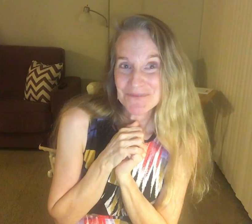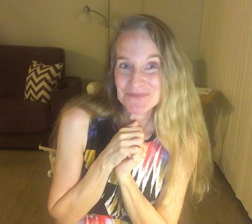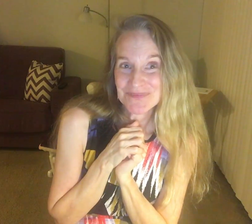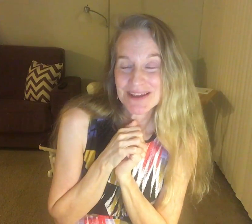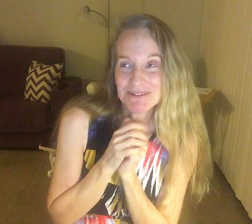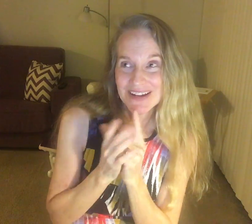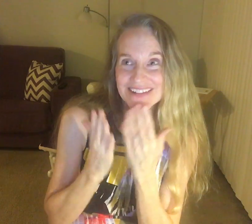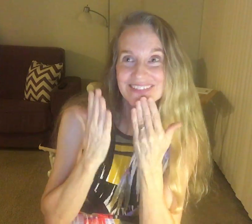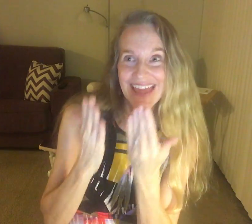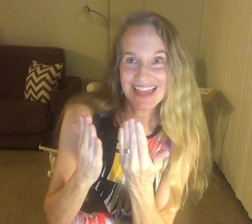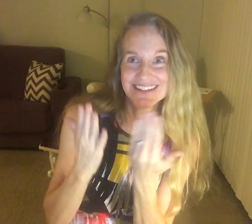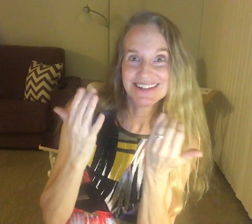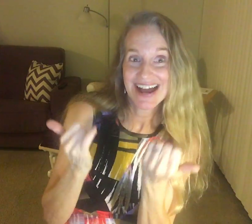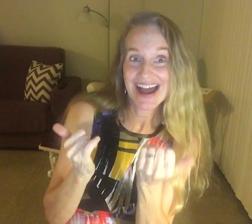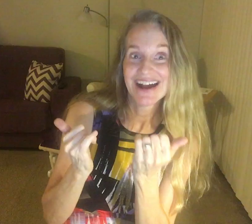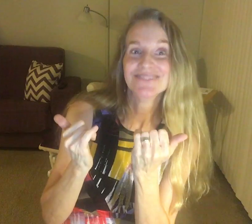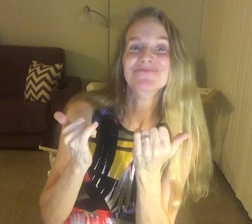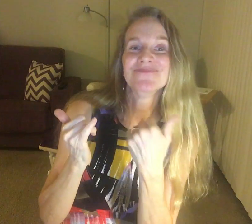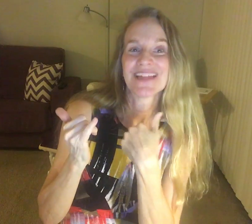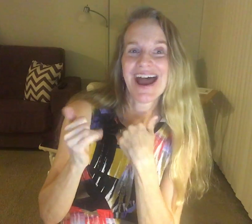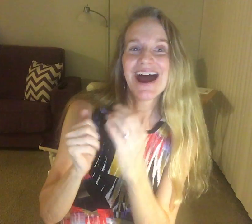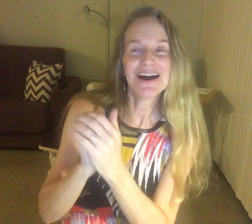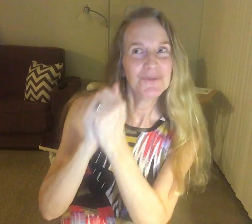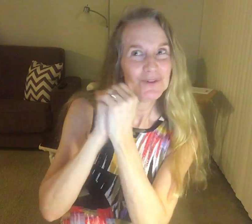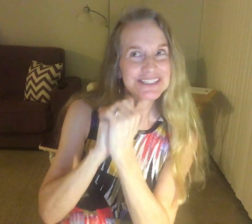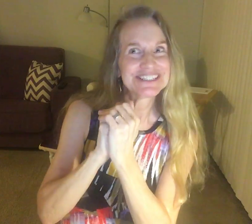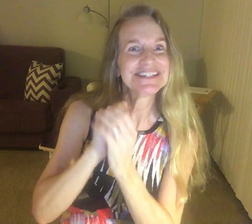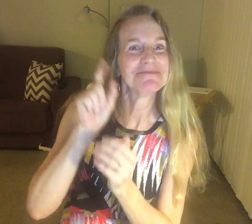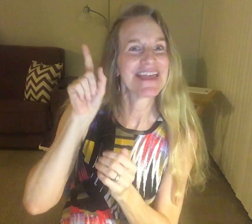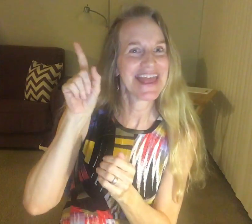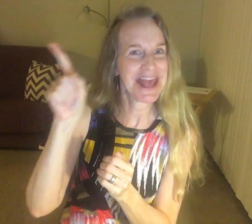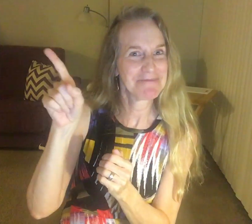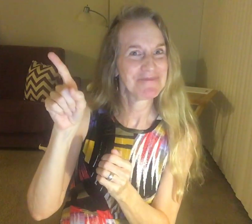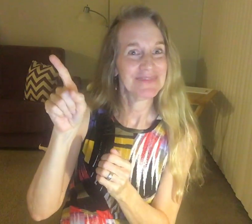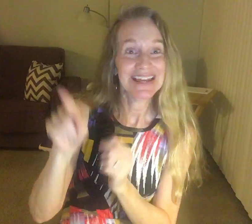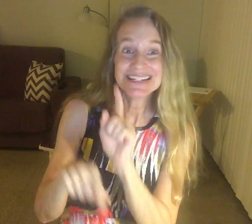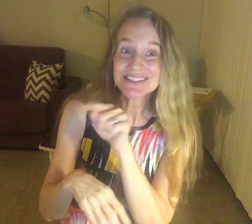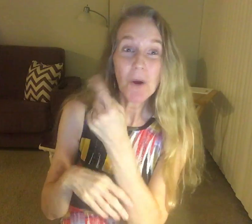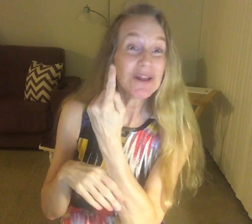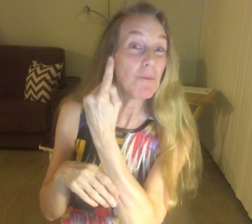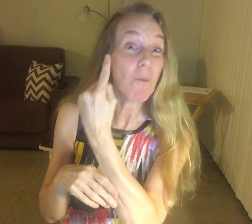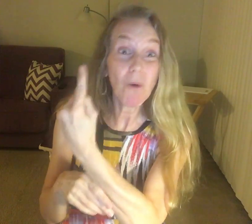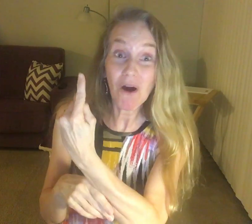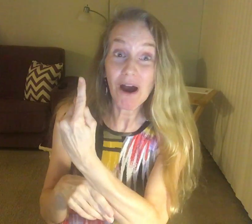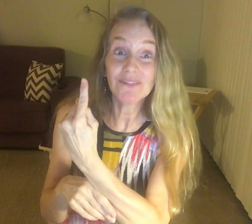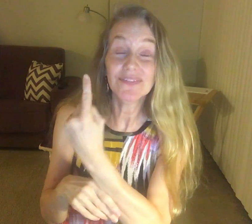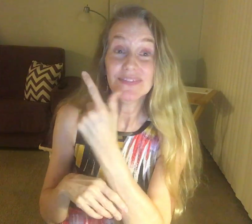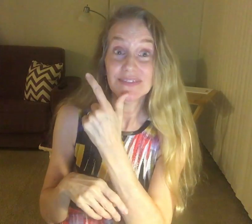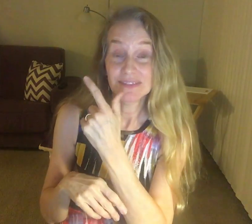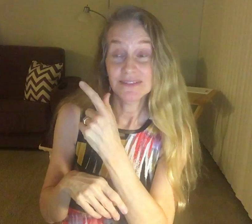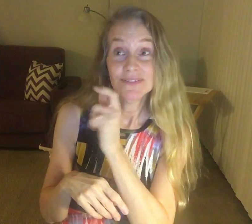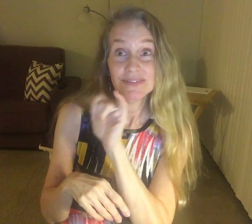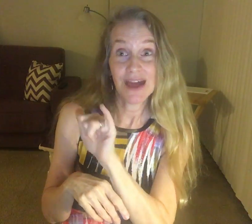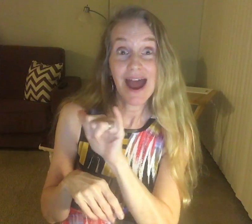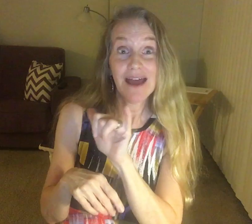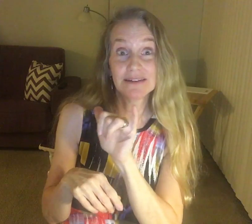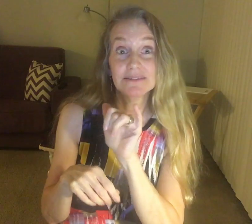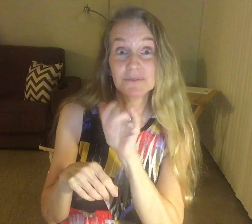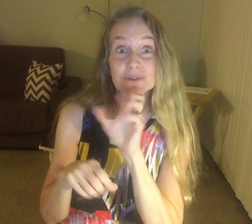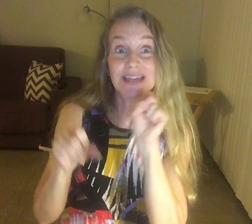He's begging God, I worship here. It's only one. God was